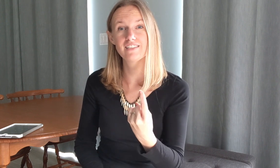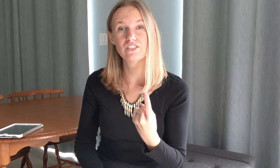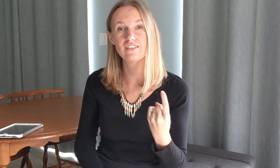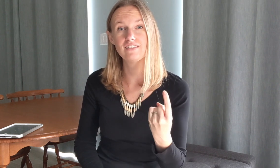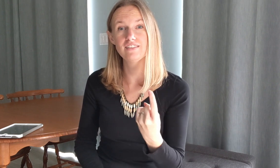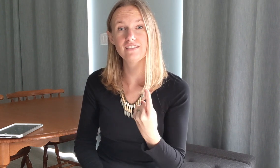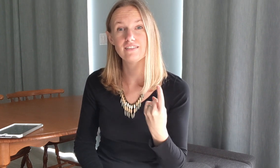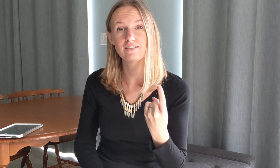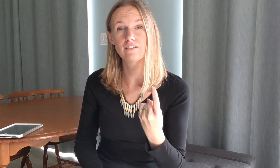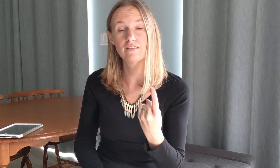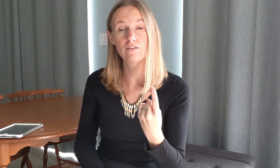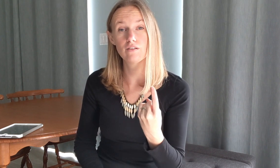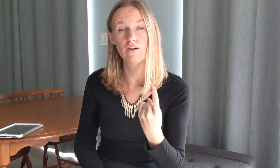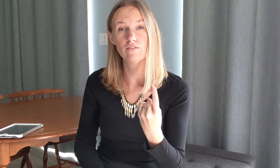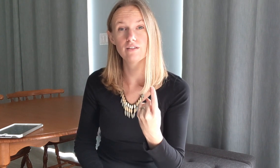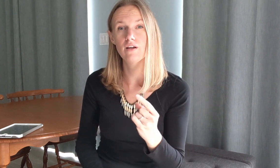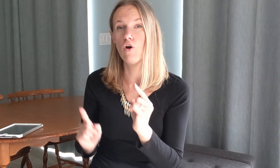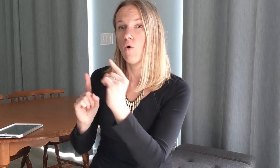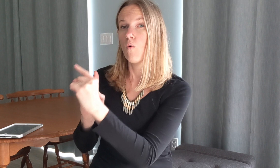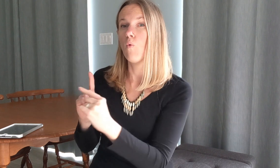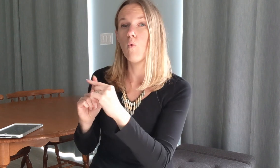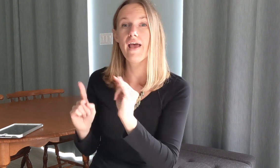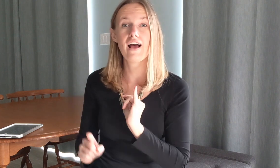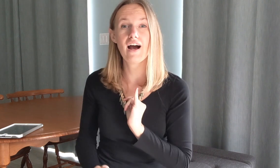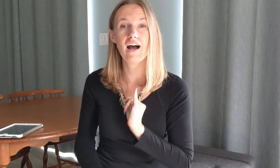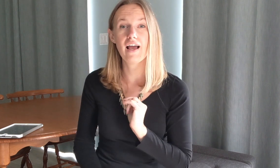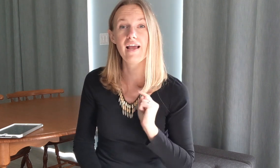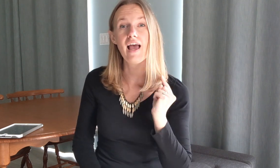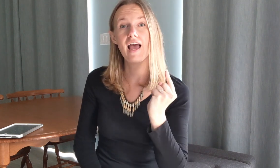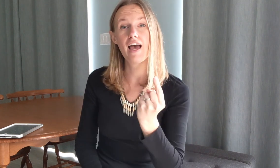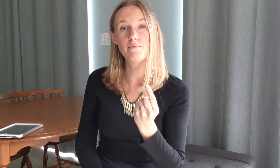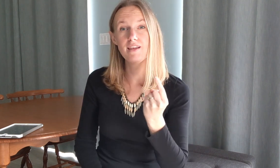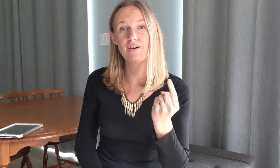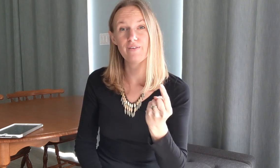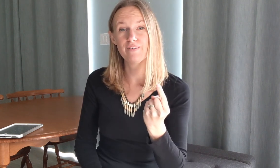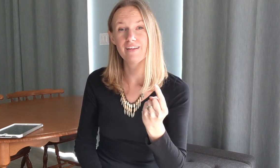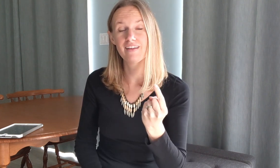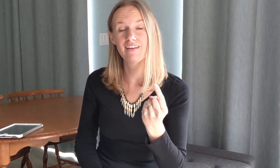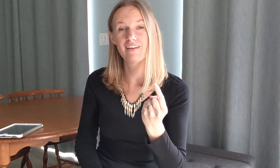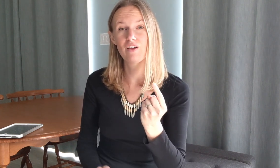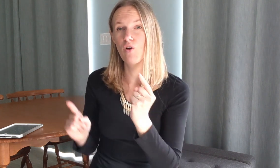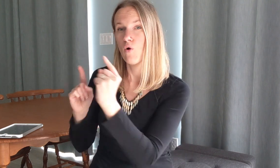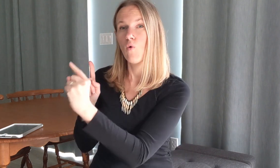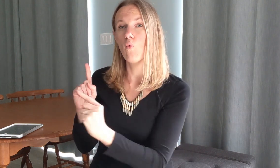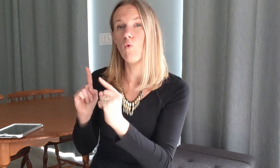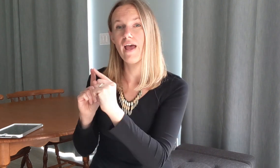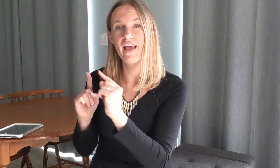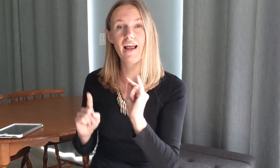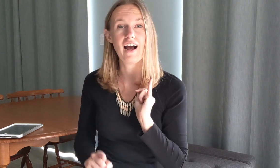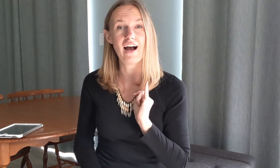of circled you're alone when I am alone when I